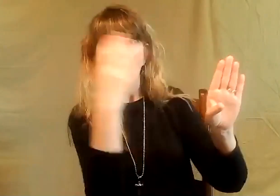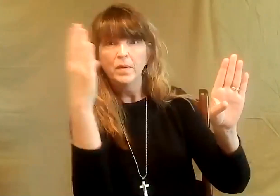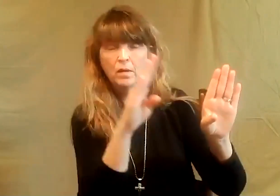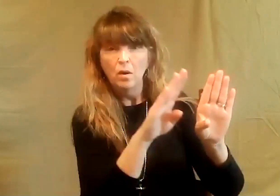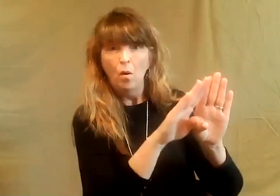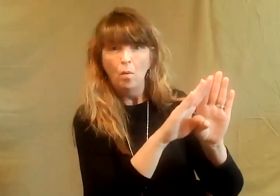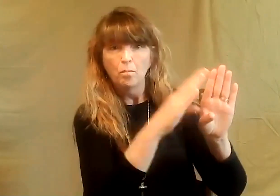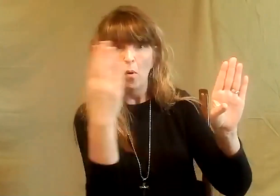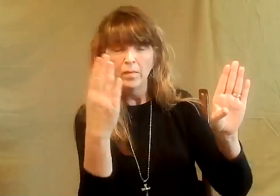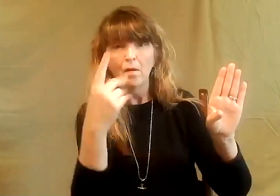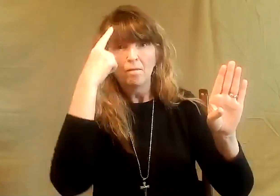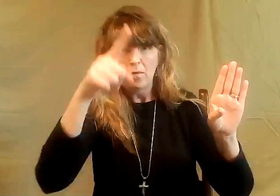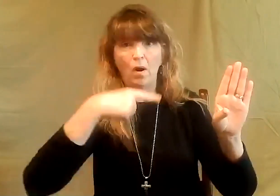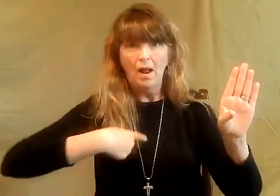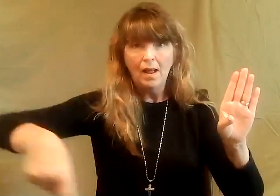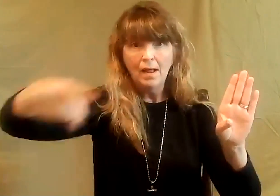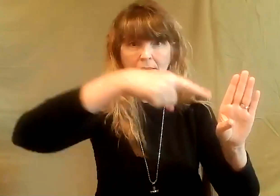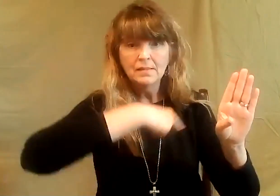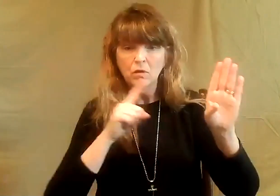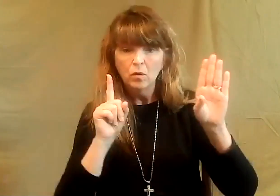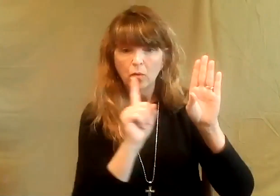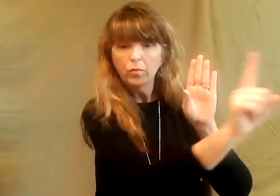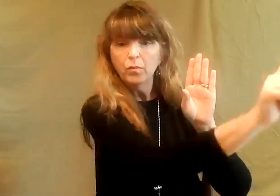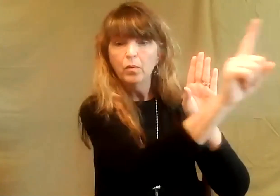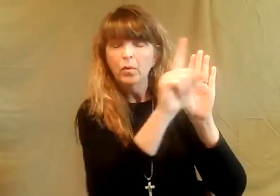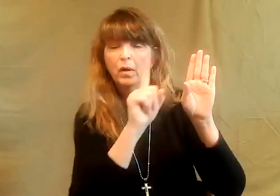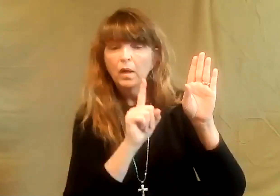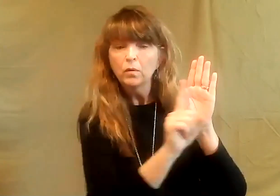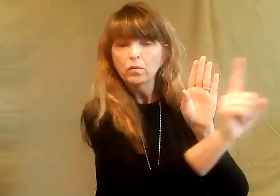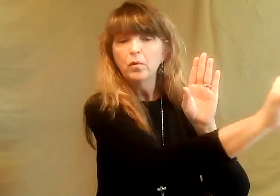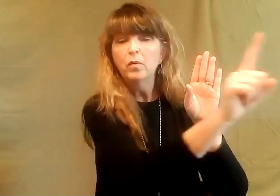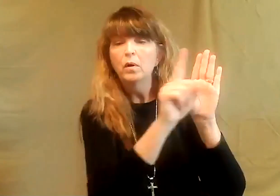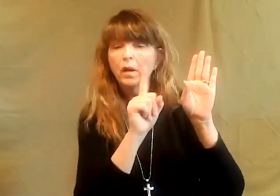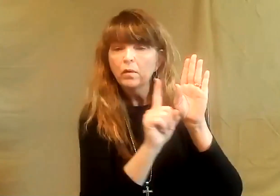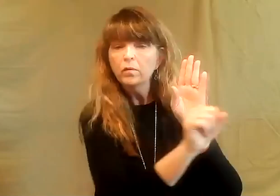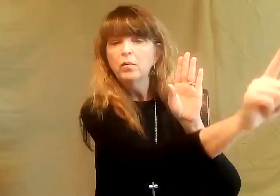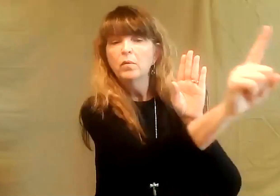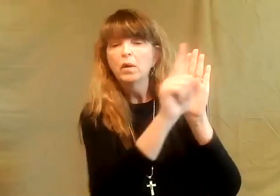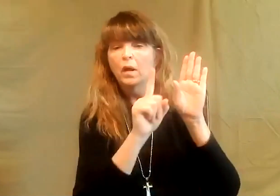doors for us to walk through moderators